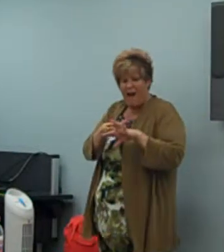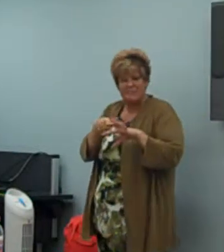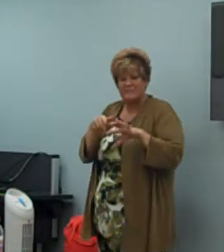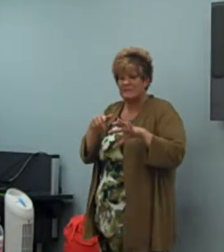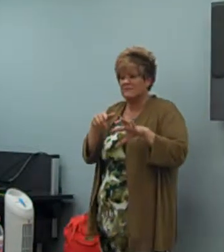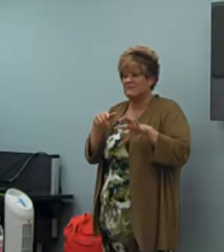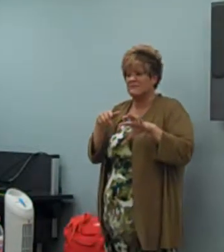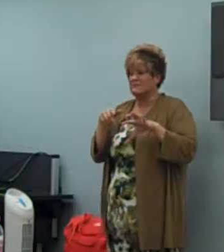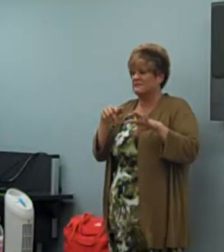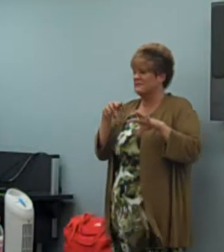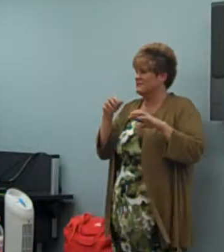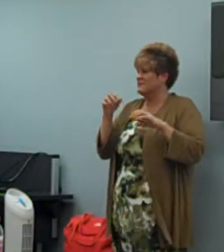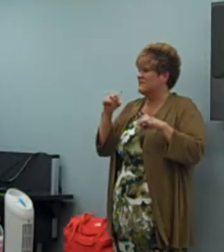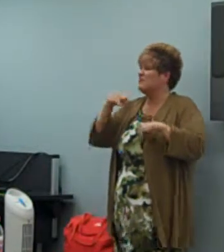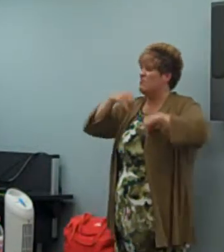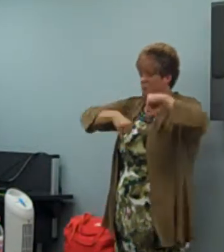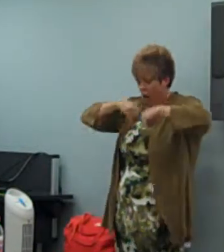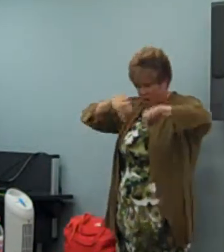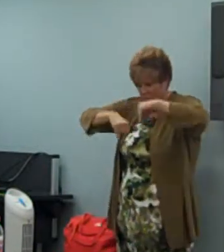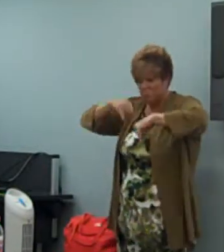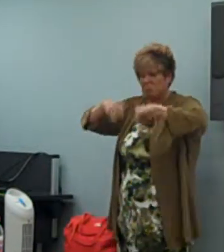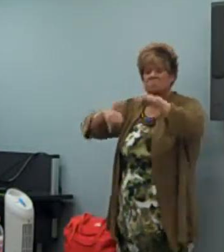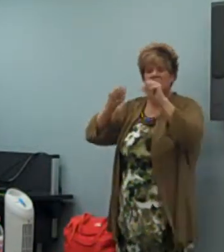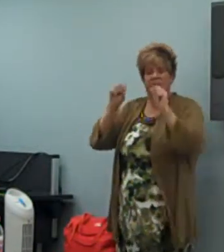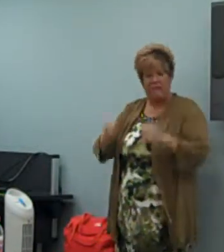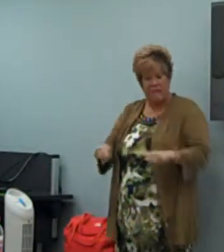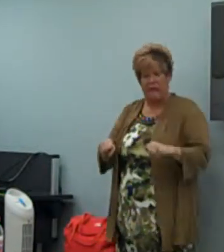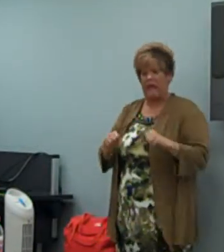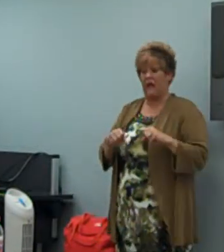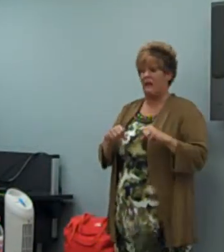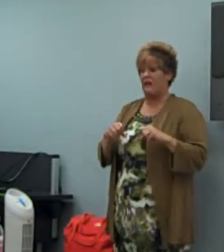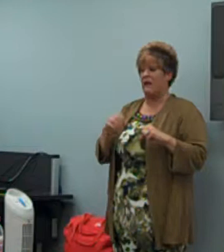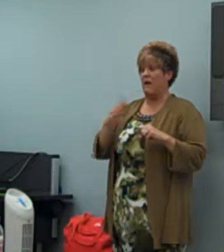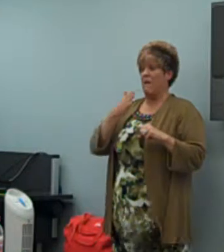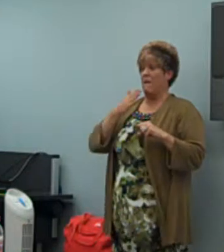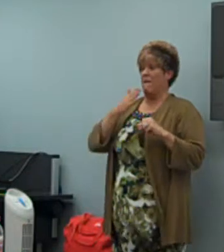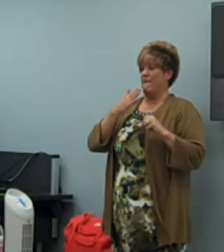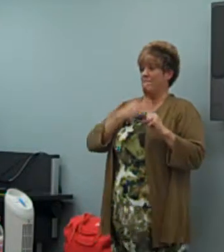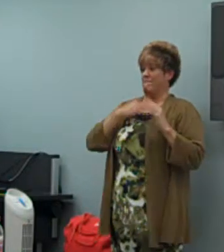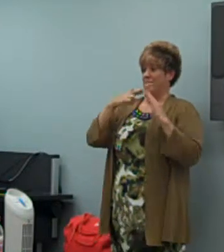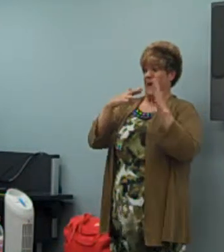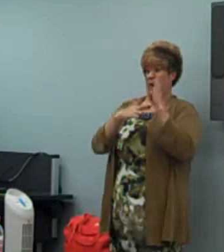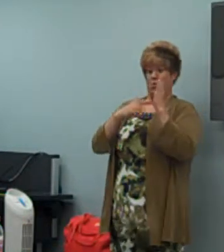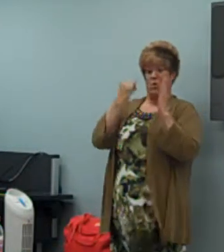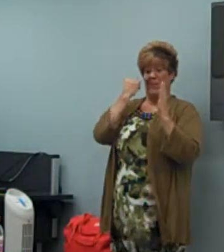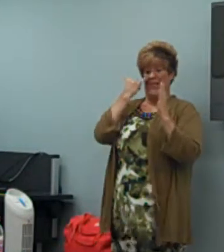but, you know, you can't wear flip-flops. You can wear high, you can wear high heels. Yes.